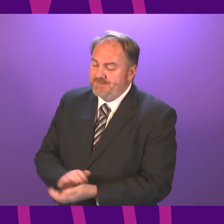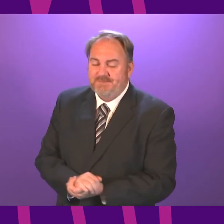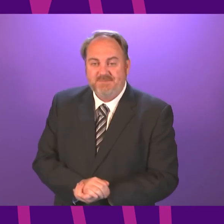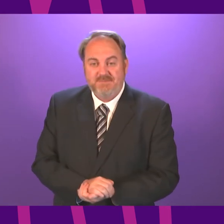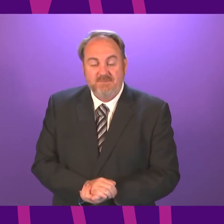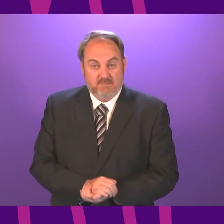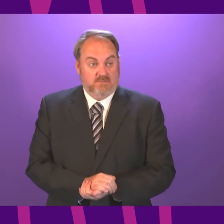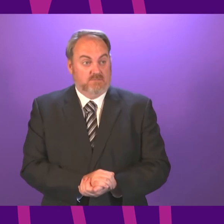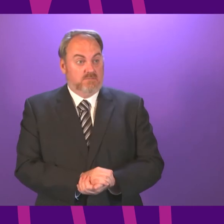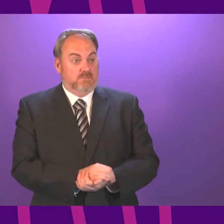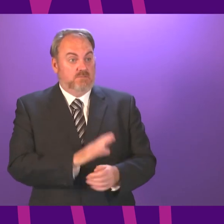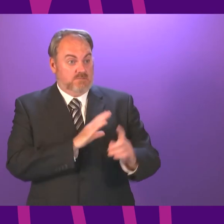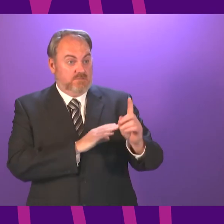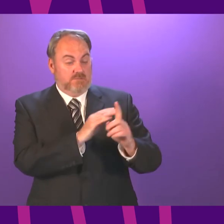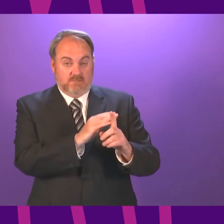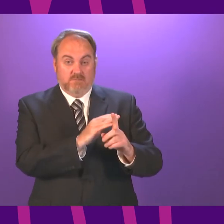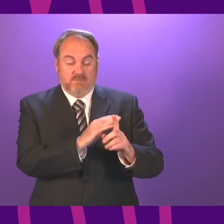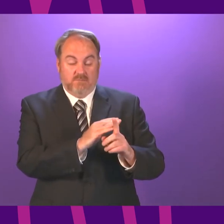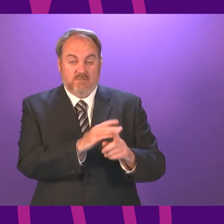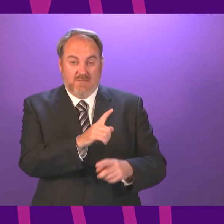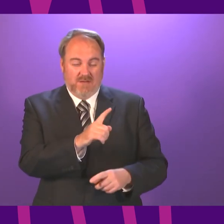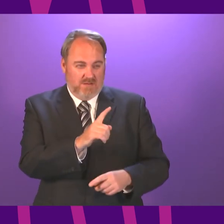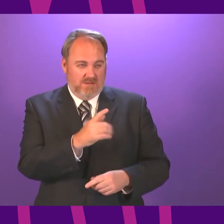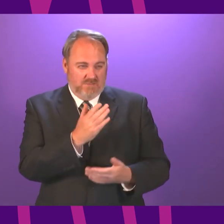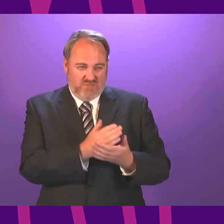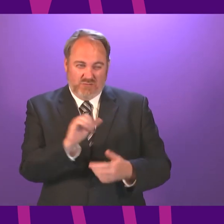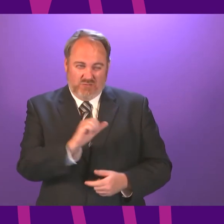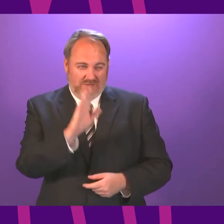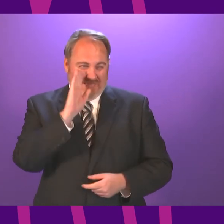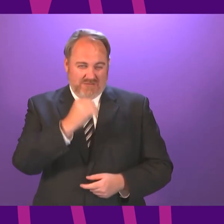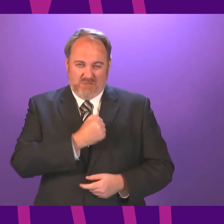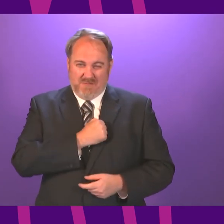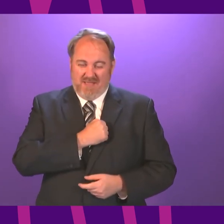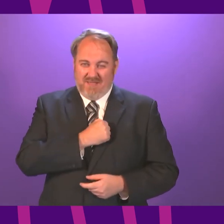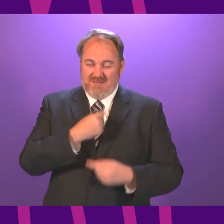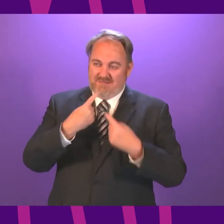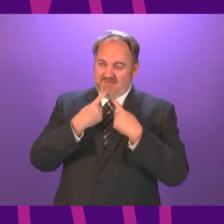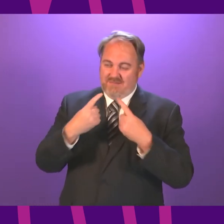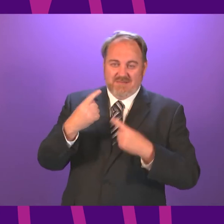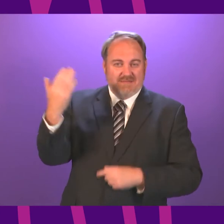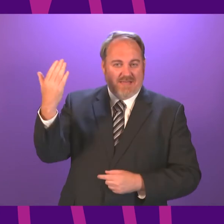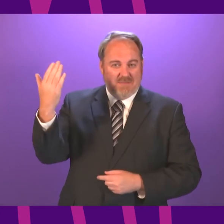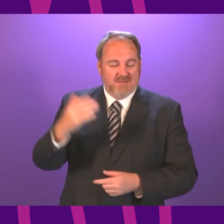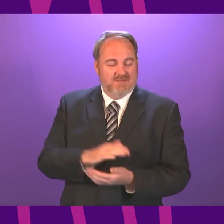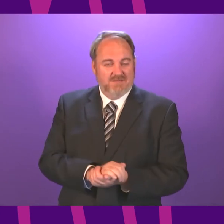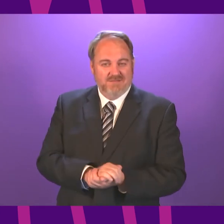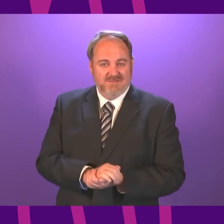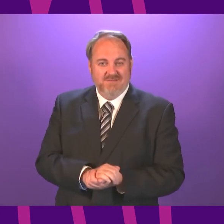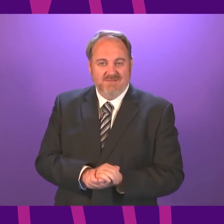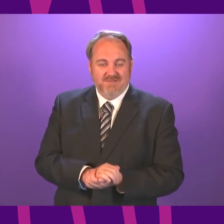If Willie Rennie had, as I'm sure he was, paid close attention, he would have heard today something that will make